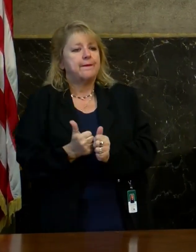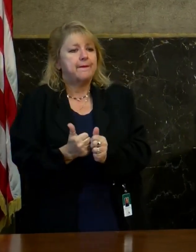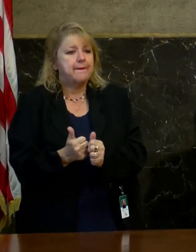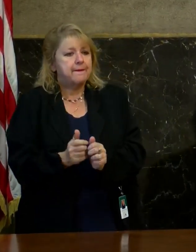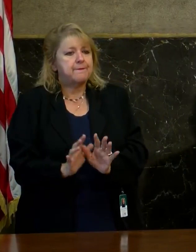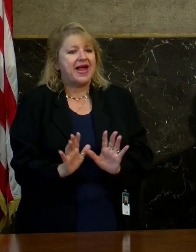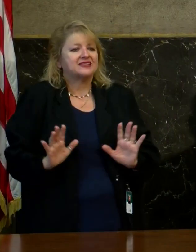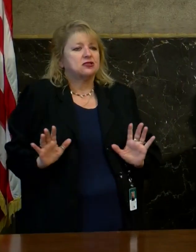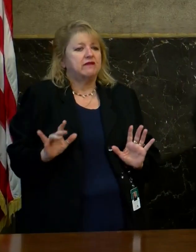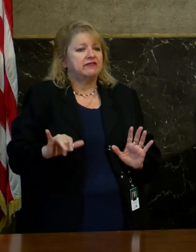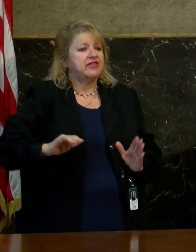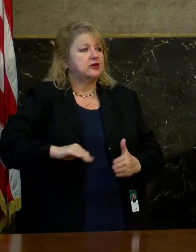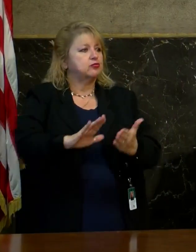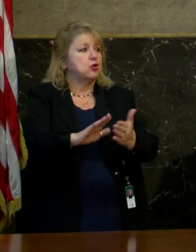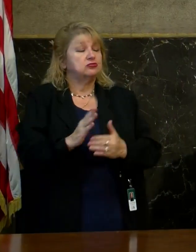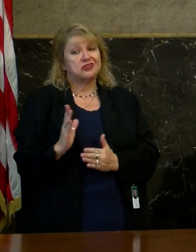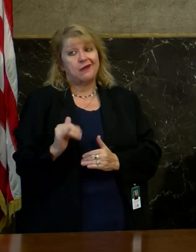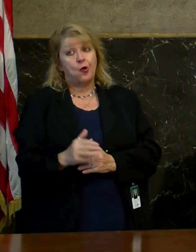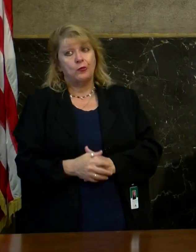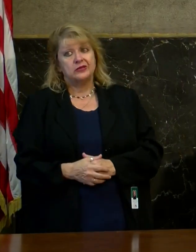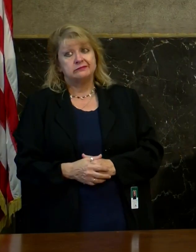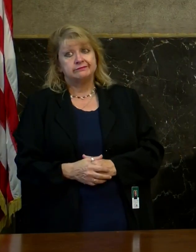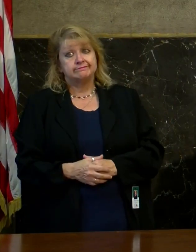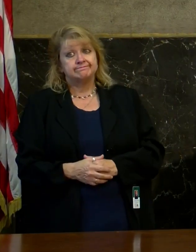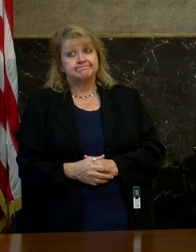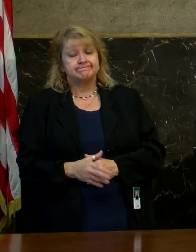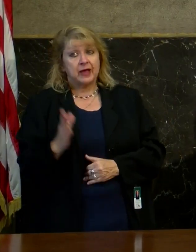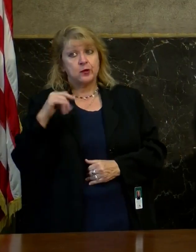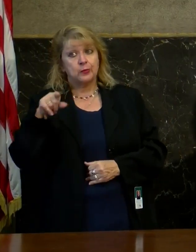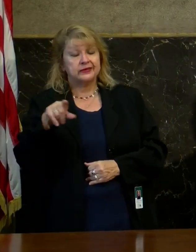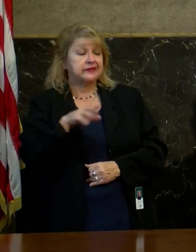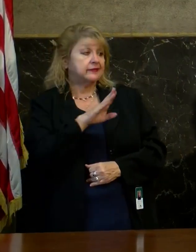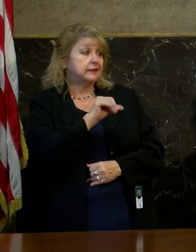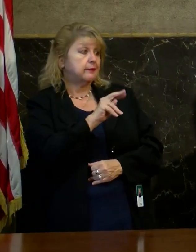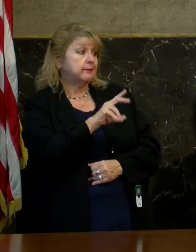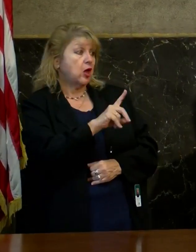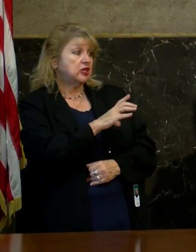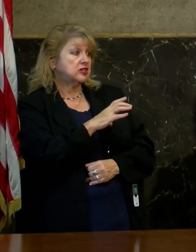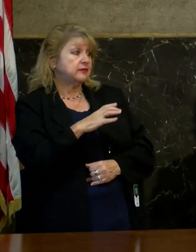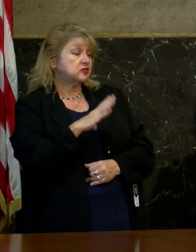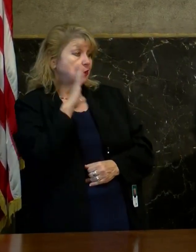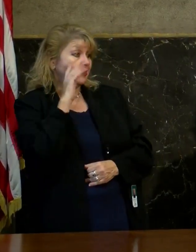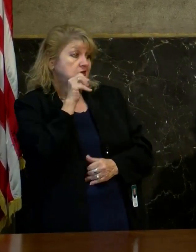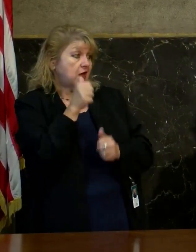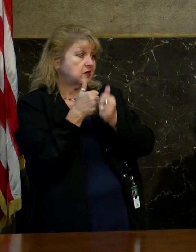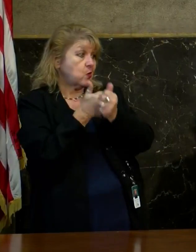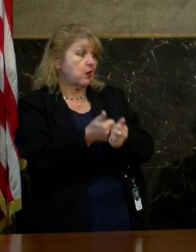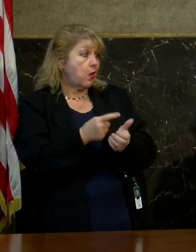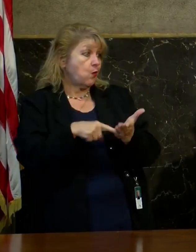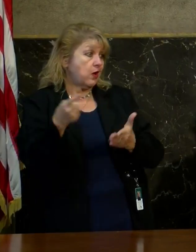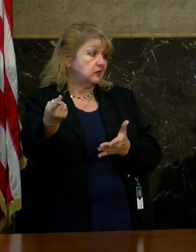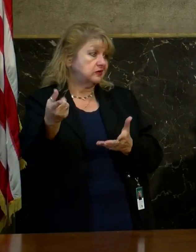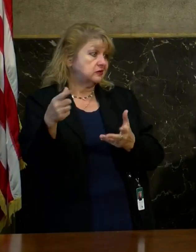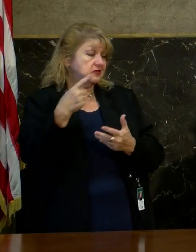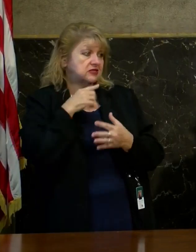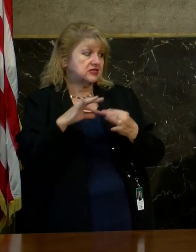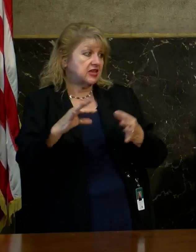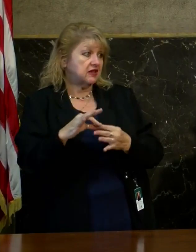it would be my hope and expectation that the bond Commission would not go along for the reasons that I just mentioned